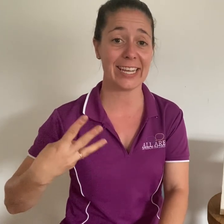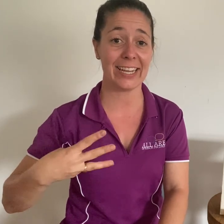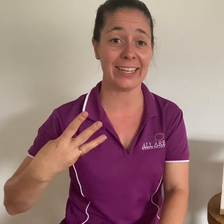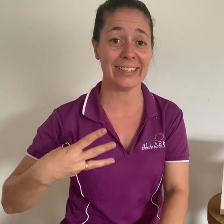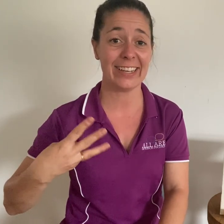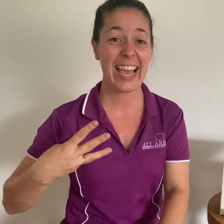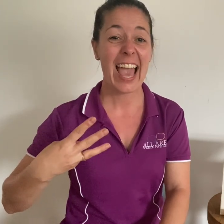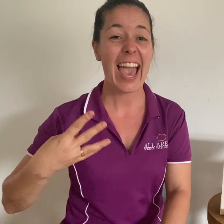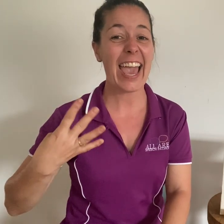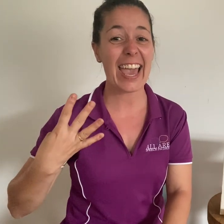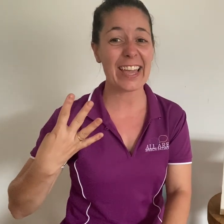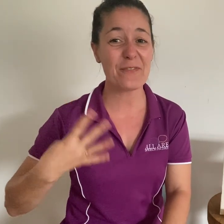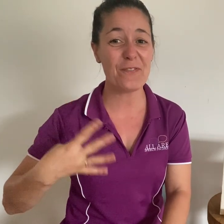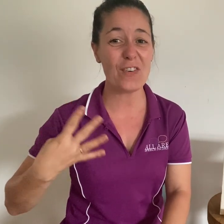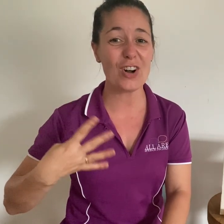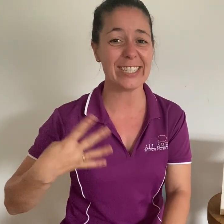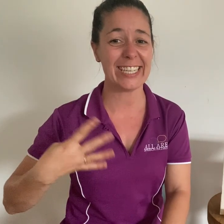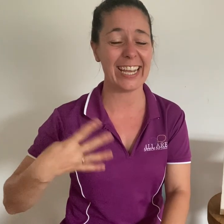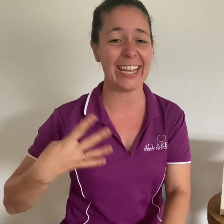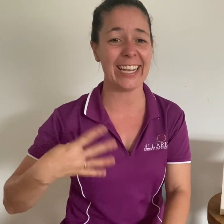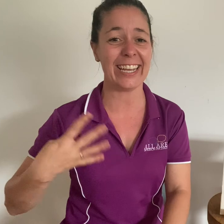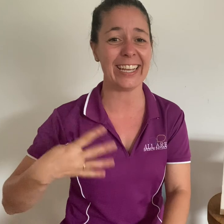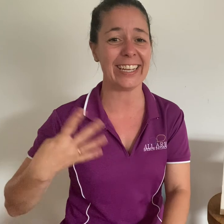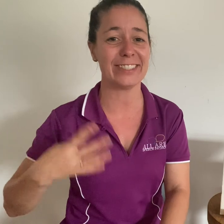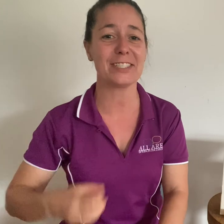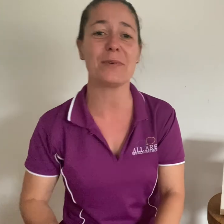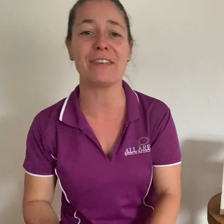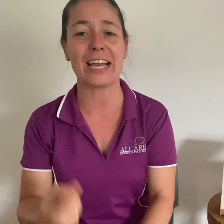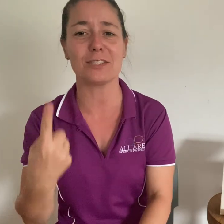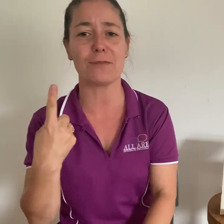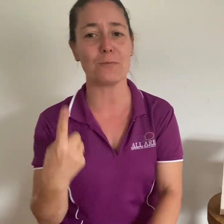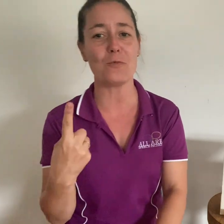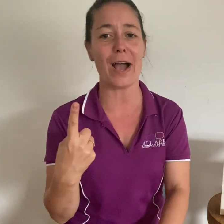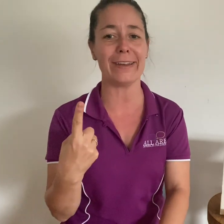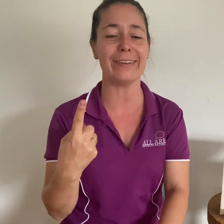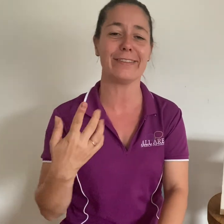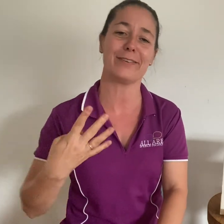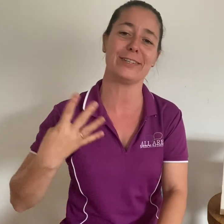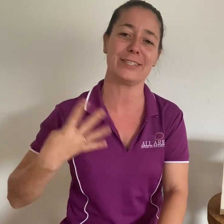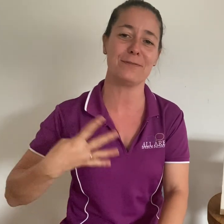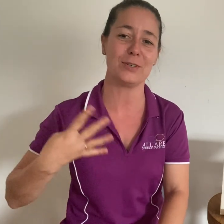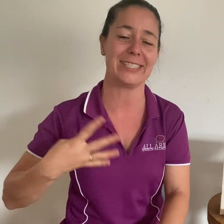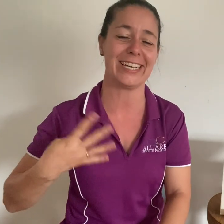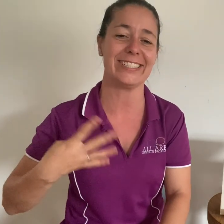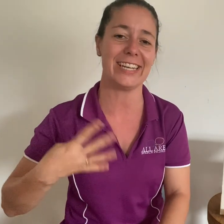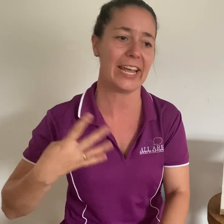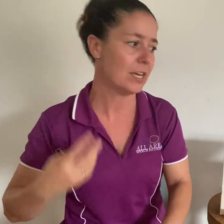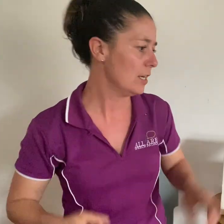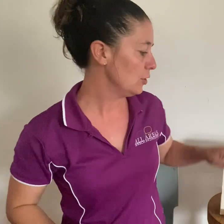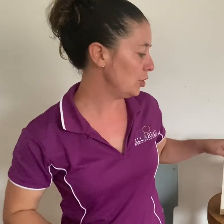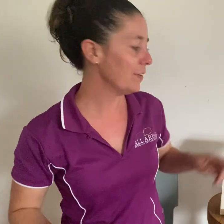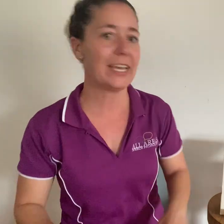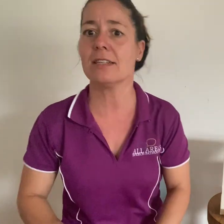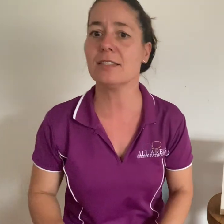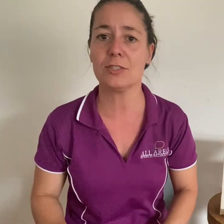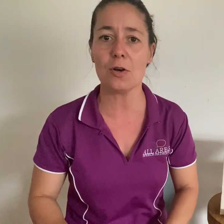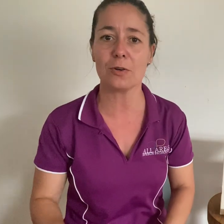and 14. So we've counted from 1 through to 14 today during our Story